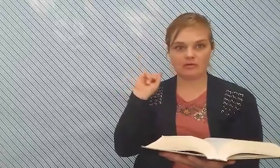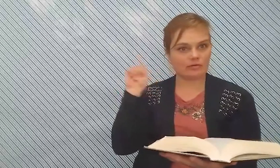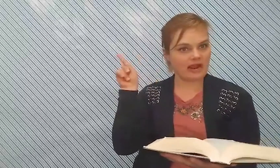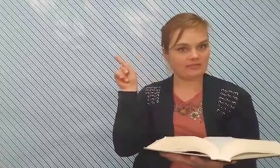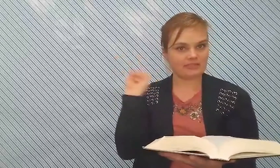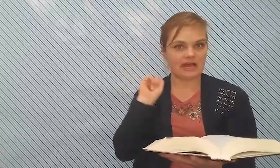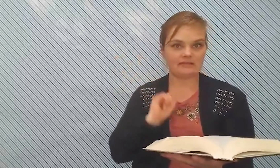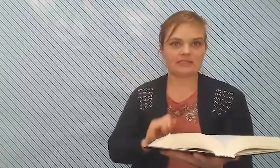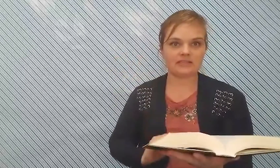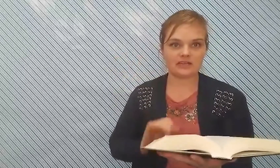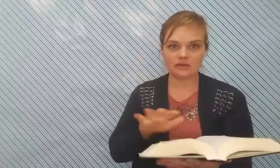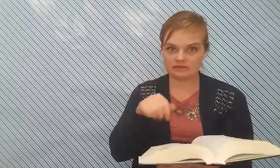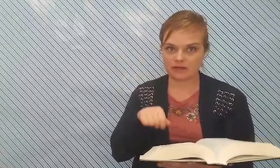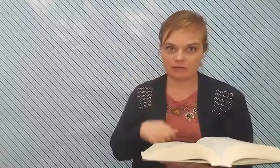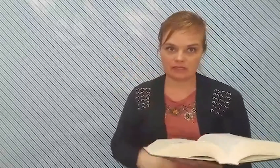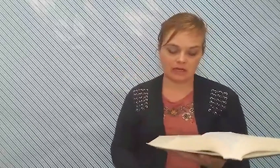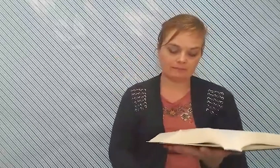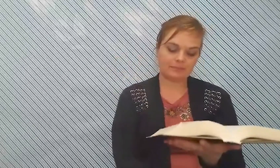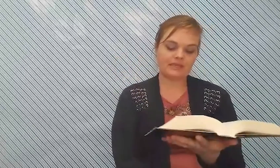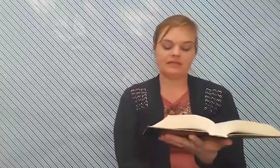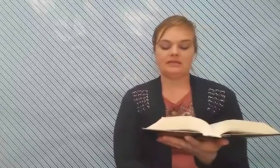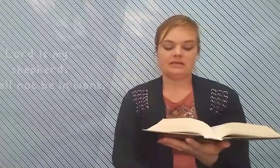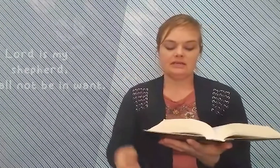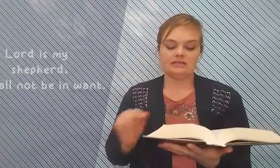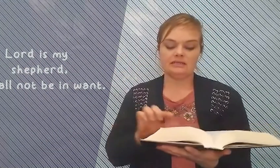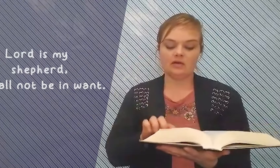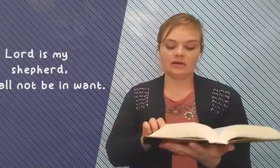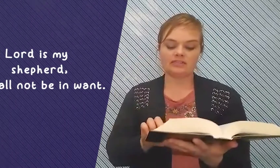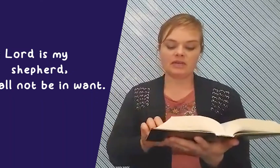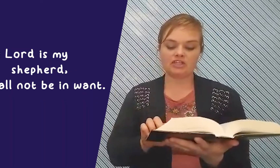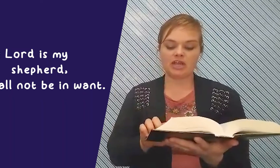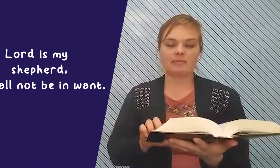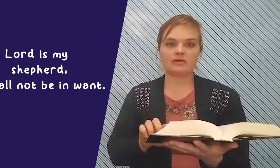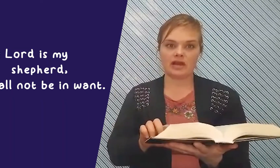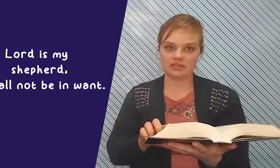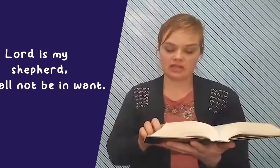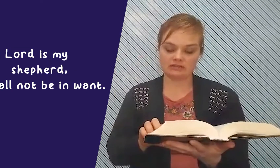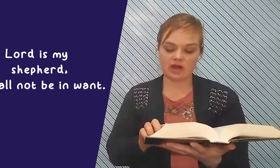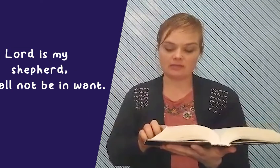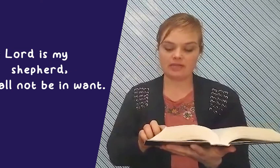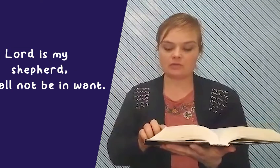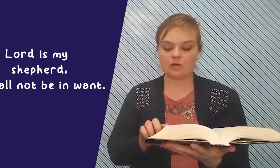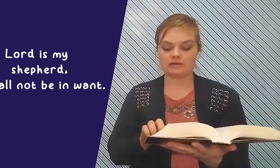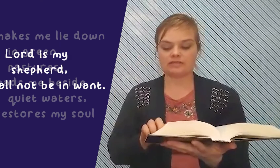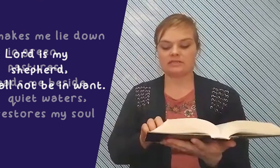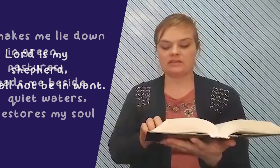right beside me so that you can follow along the lord is my shepherd i shall not be in want he